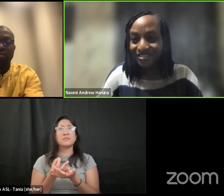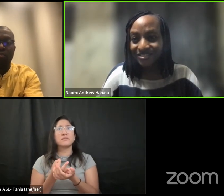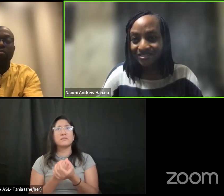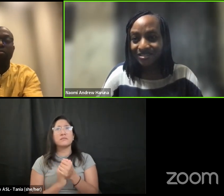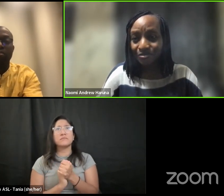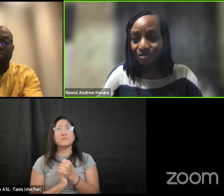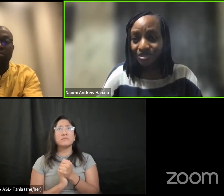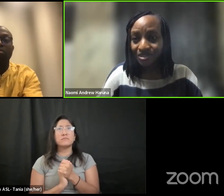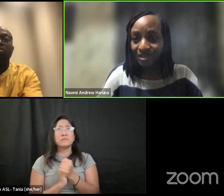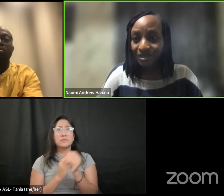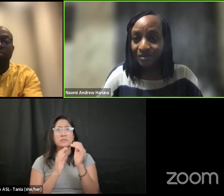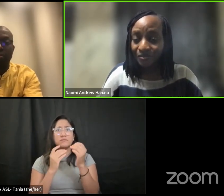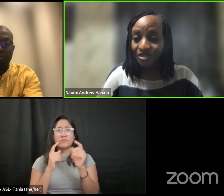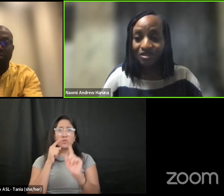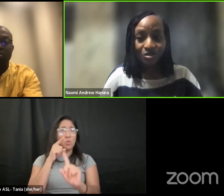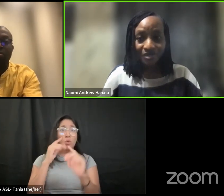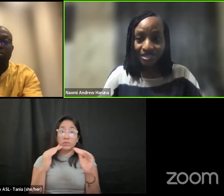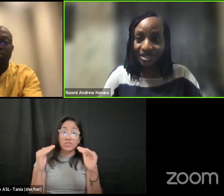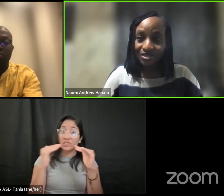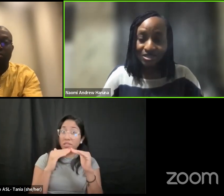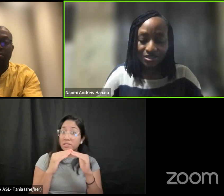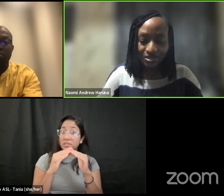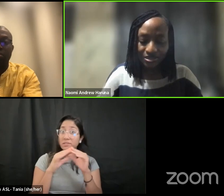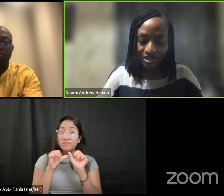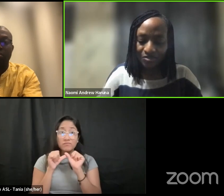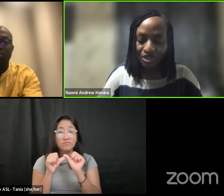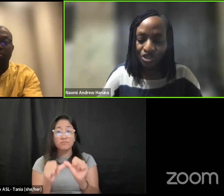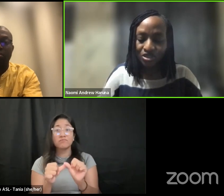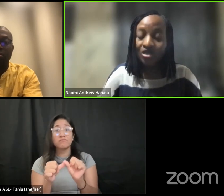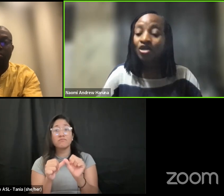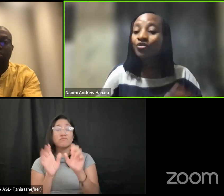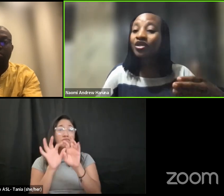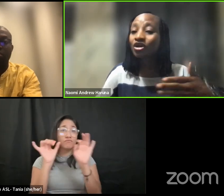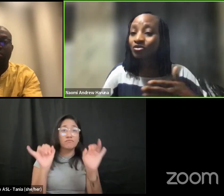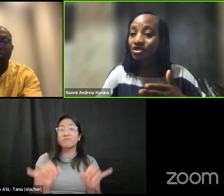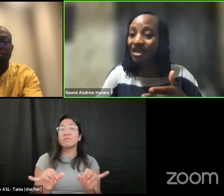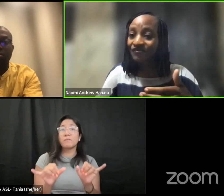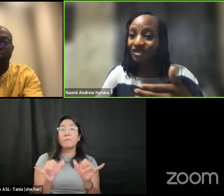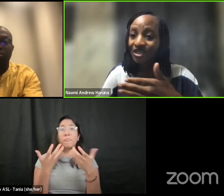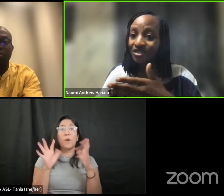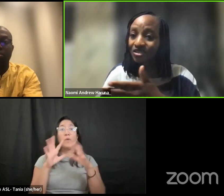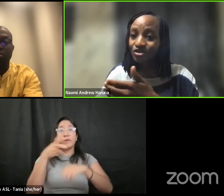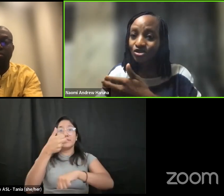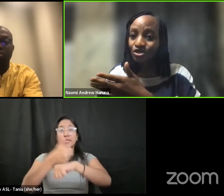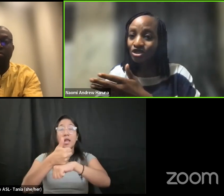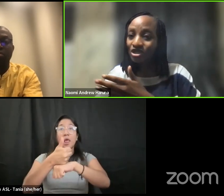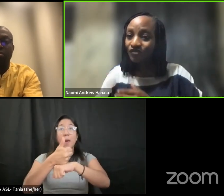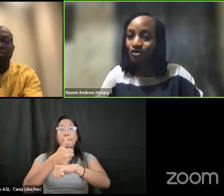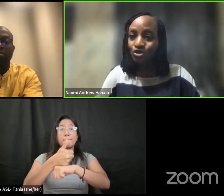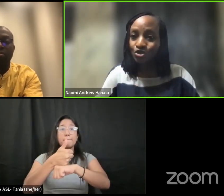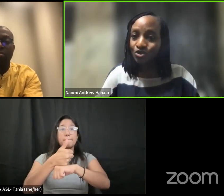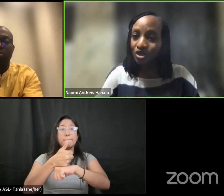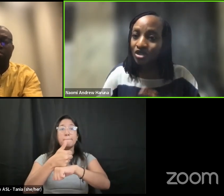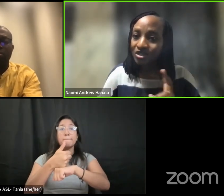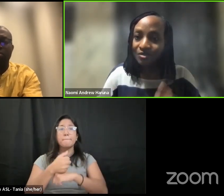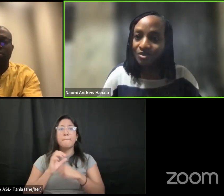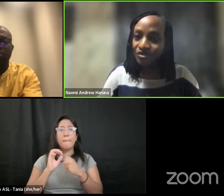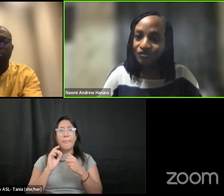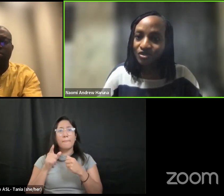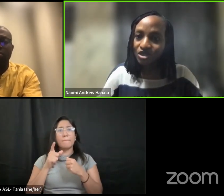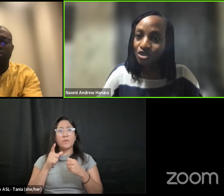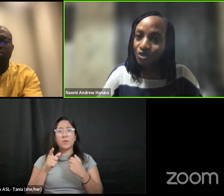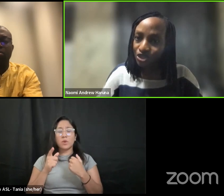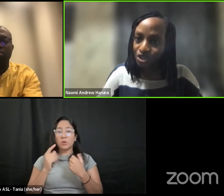systems um that already exist especially when it comes to navigating even through the